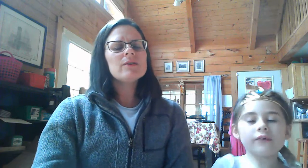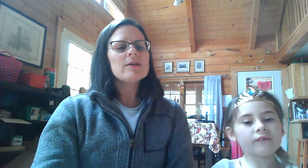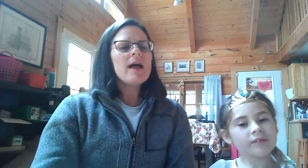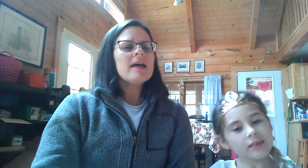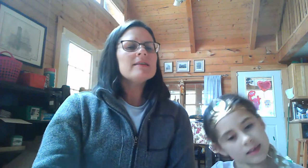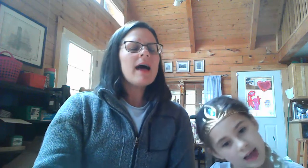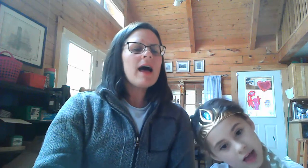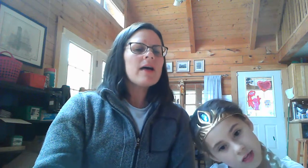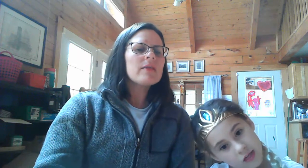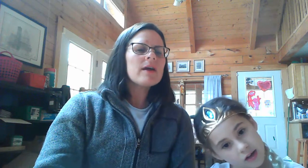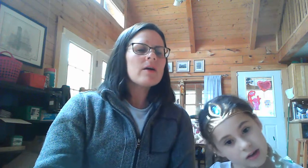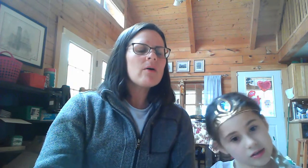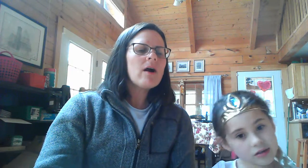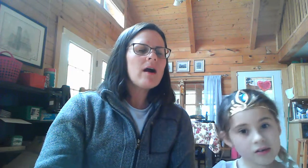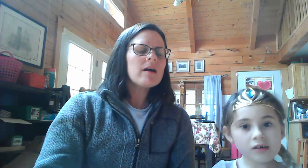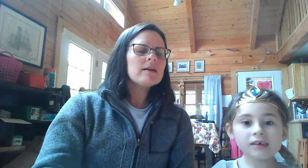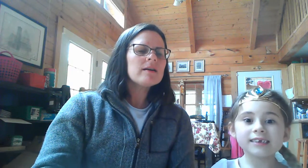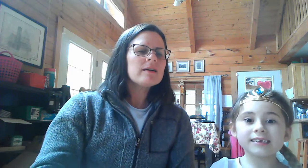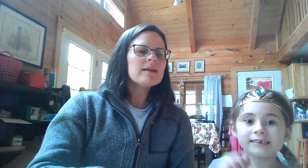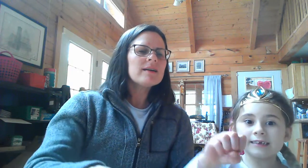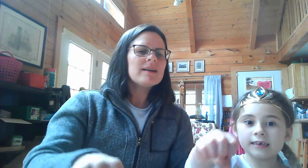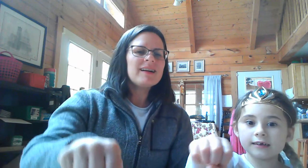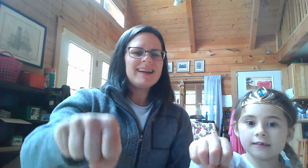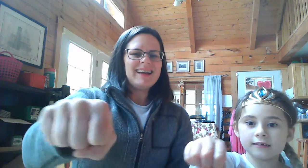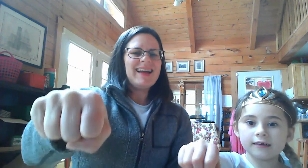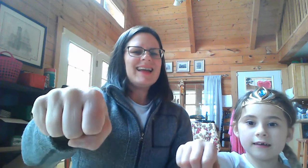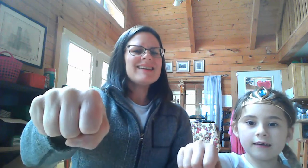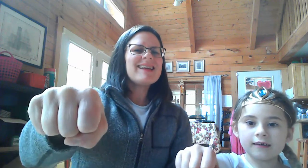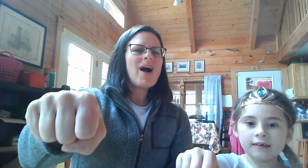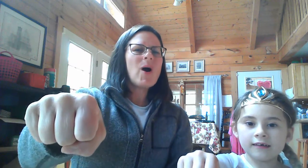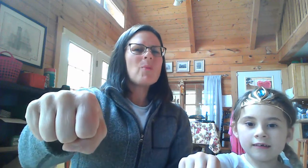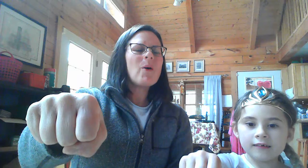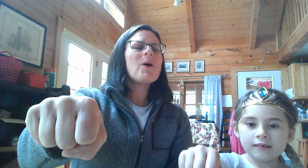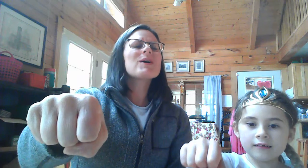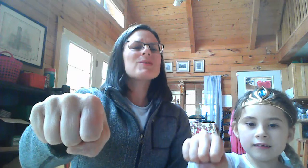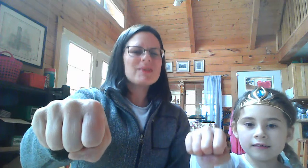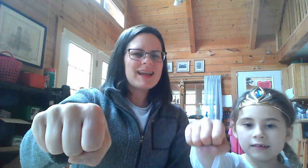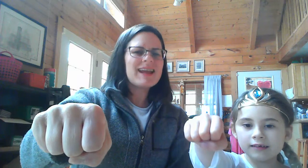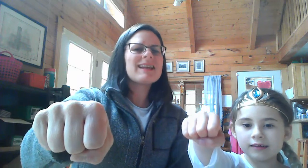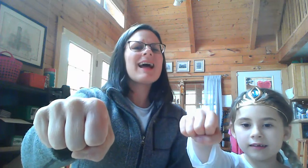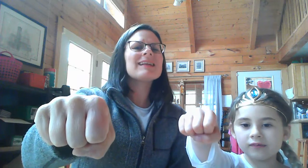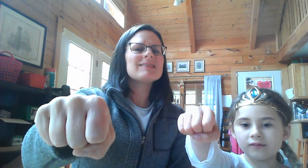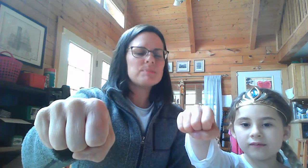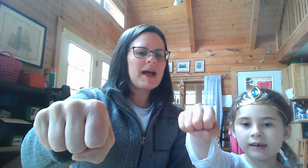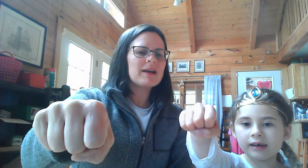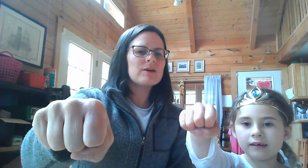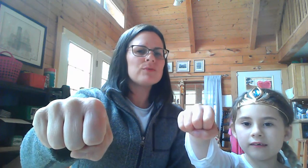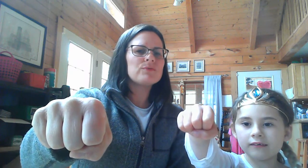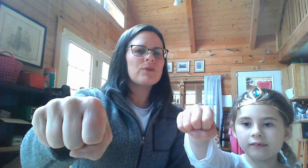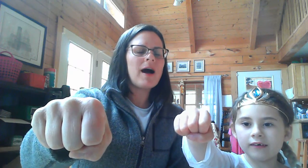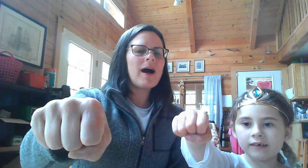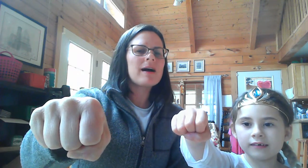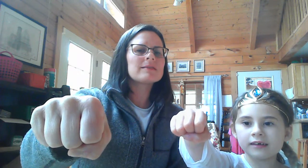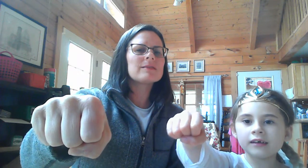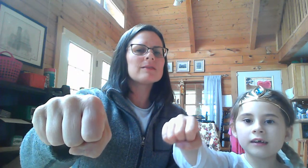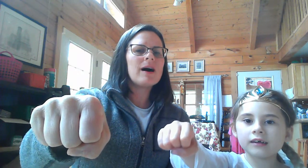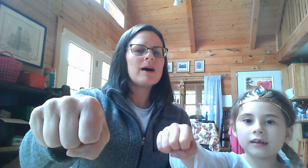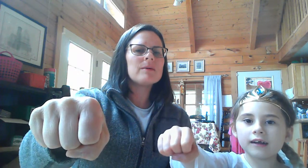Now there are two green and speckled frogs. Glob,